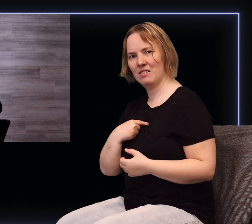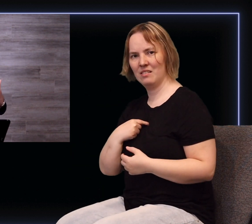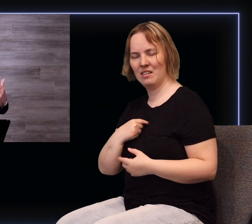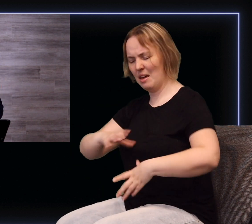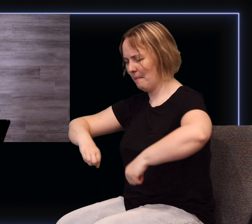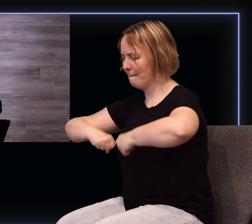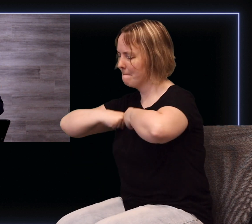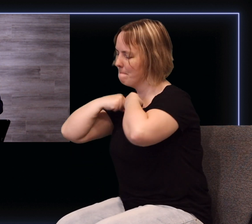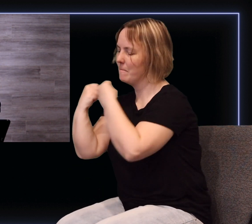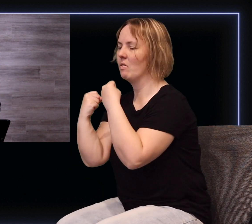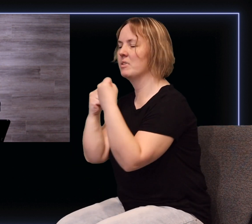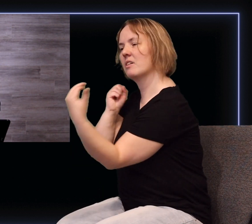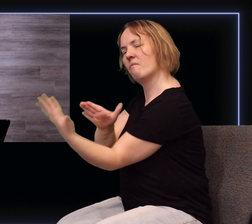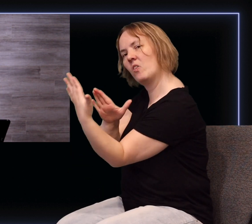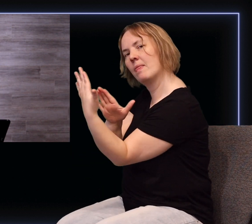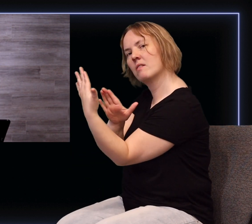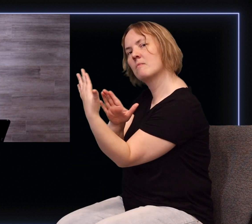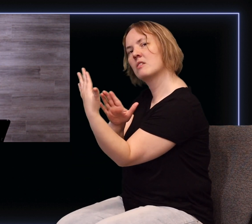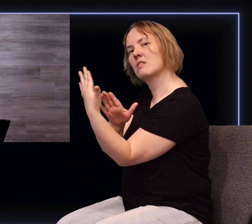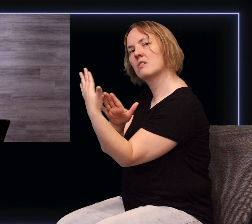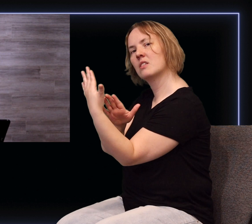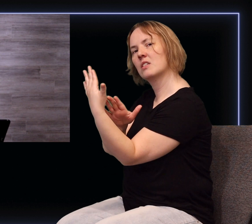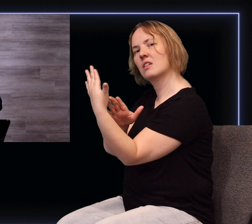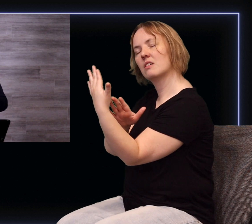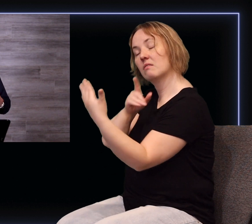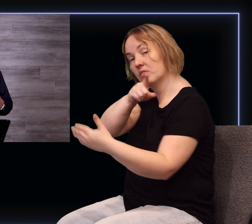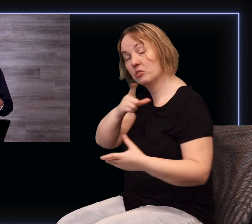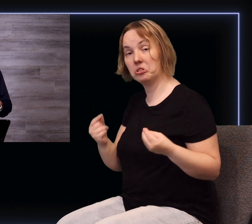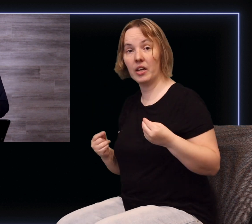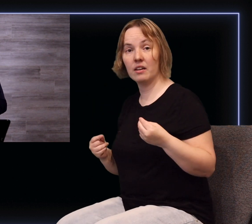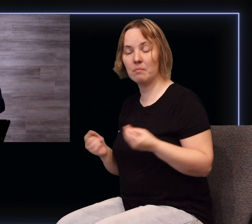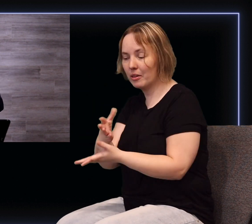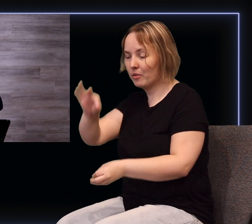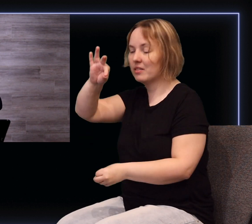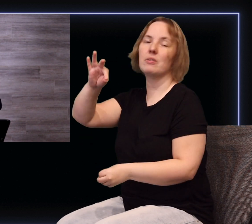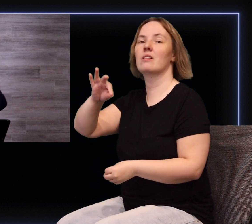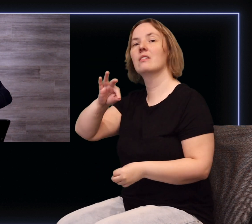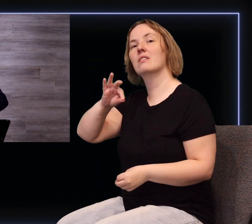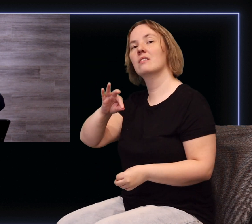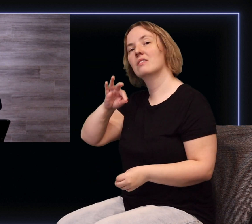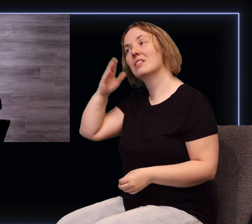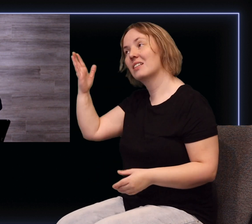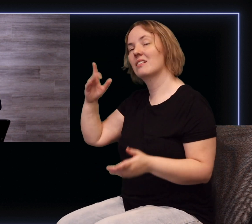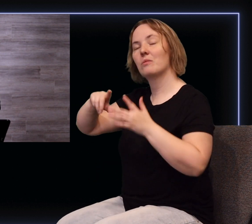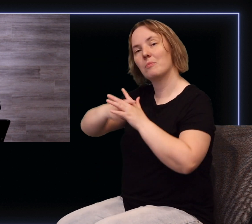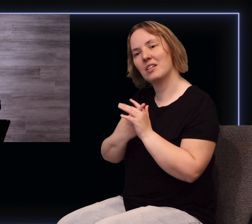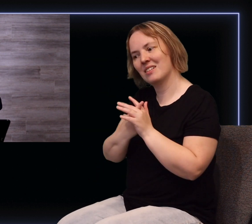to confront them and if you'll do that by the Holy Spirit he will begin to shake things up he